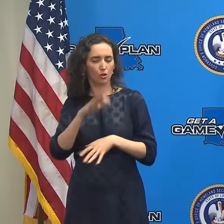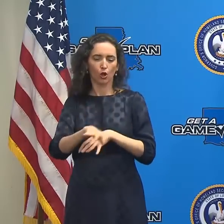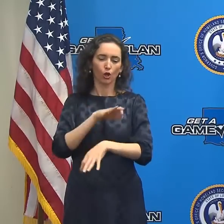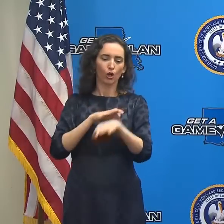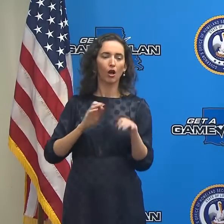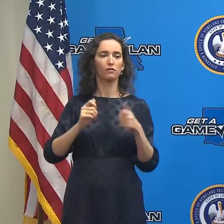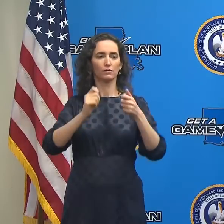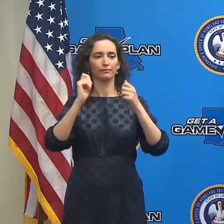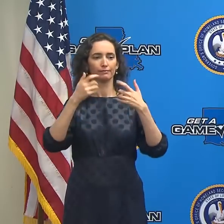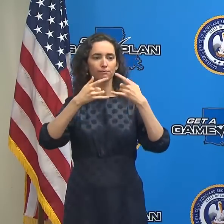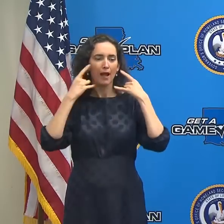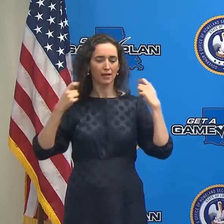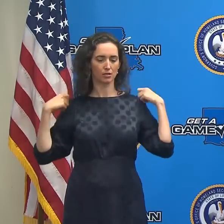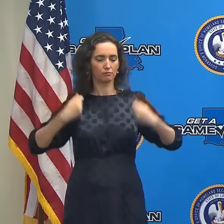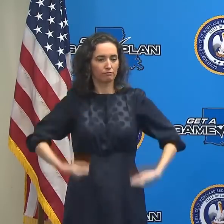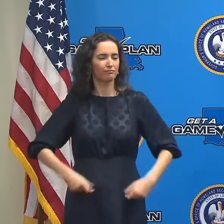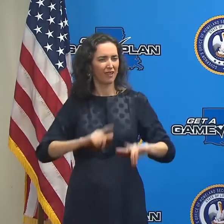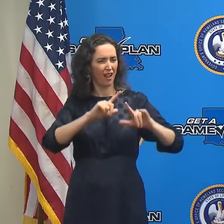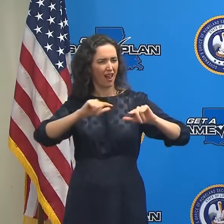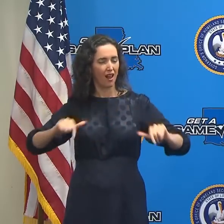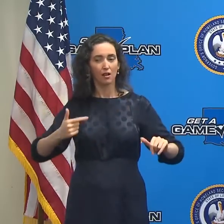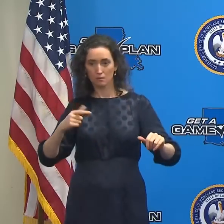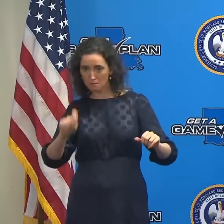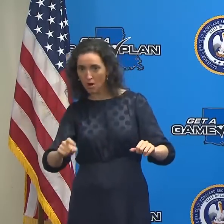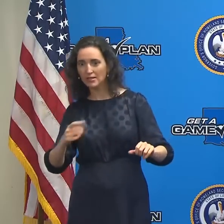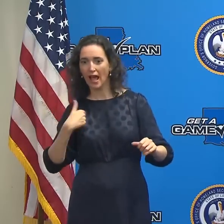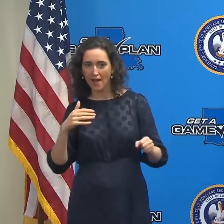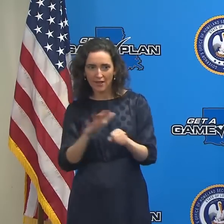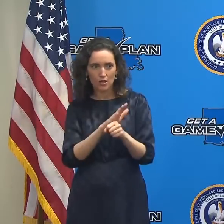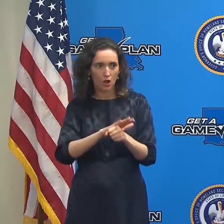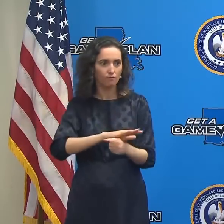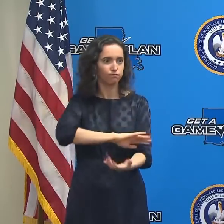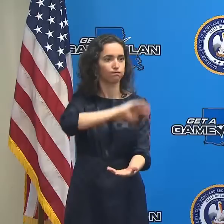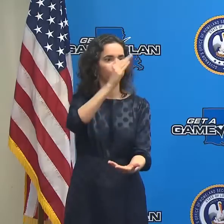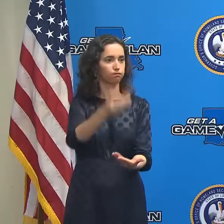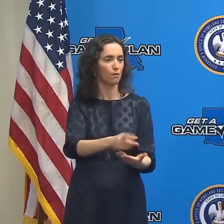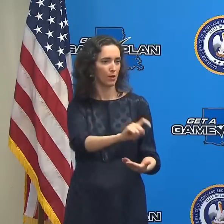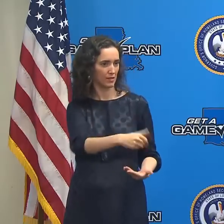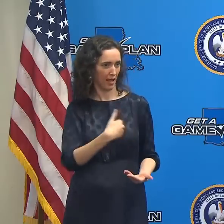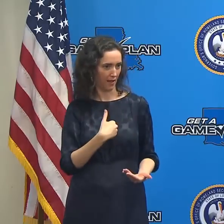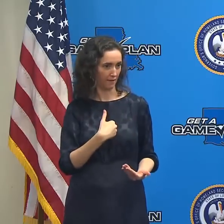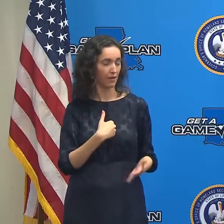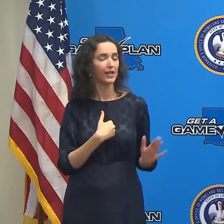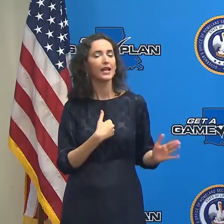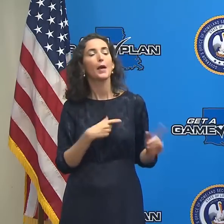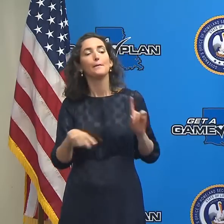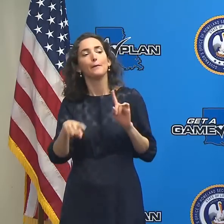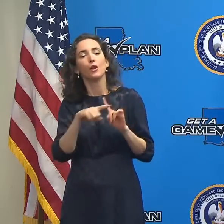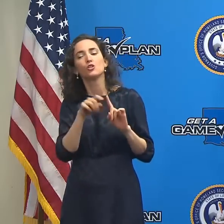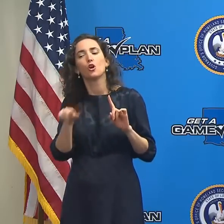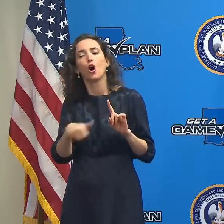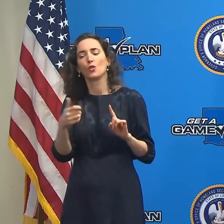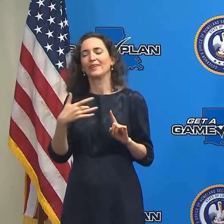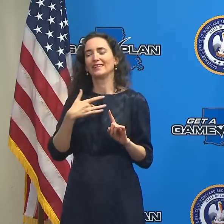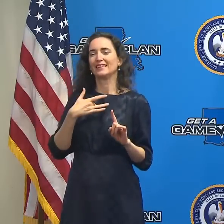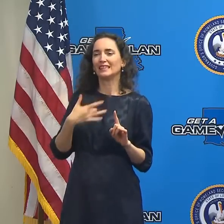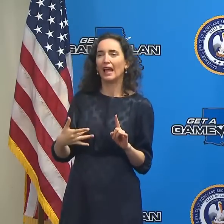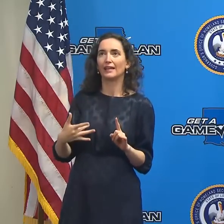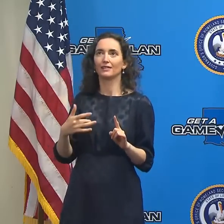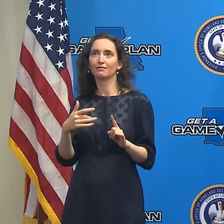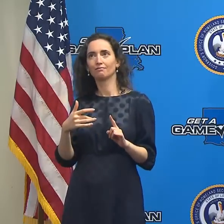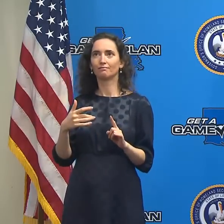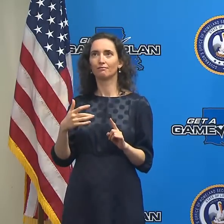in the amounts that they might need. And then to look at things that aren't necessarily things that we would typically